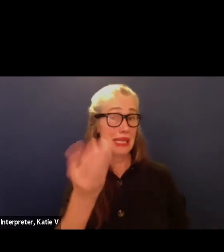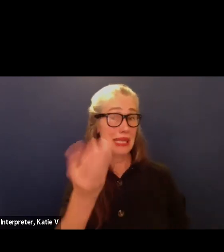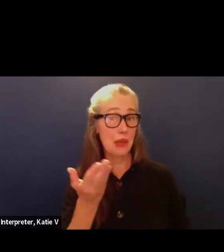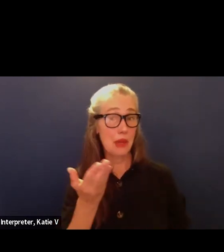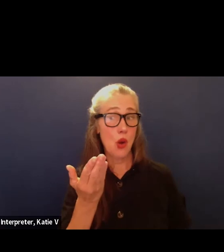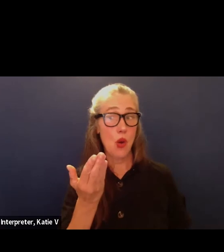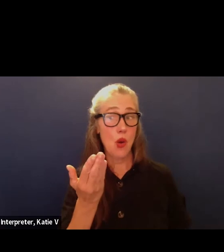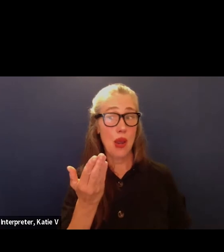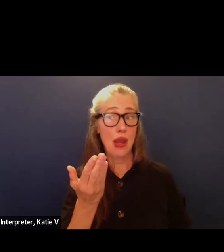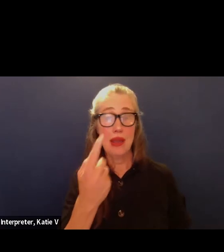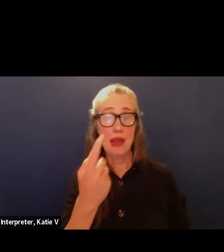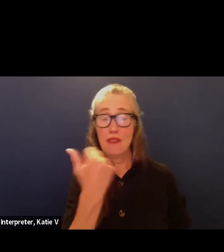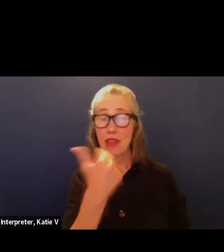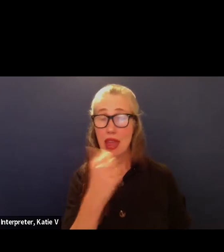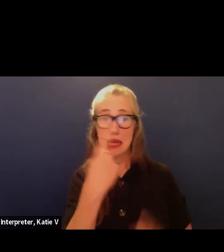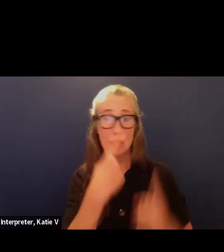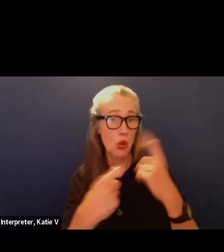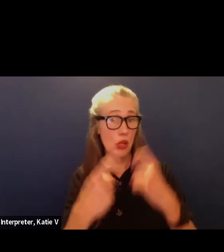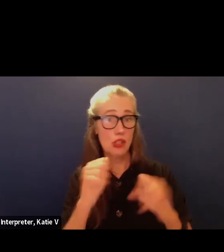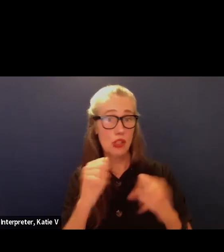answer any questions for you.